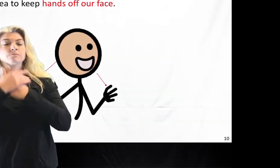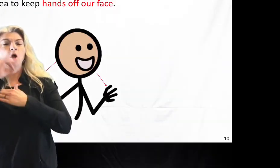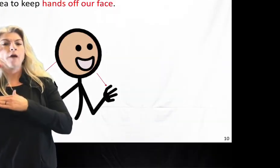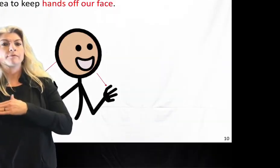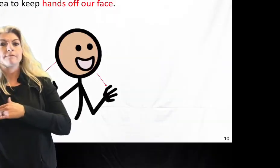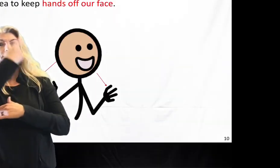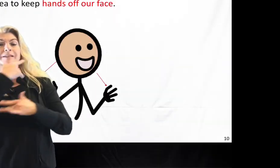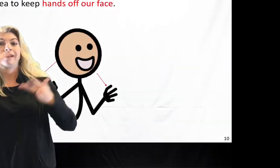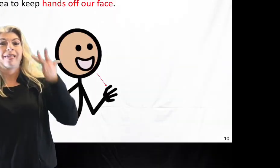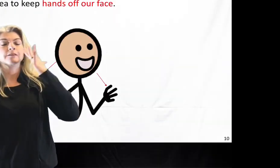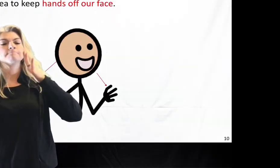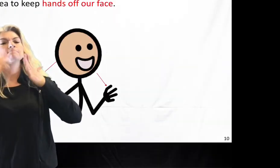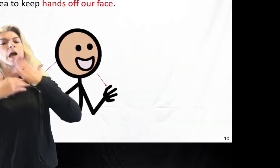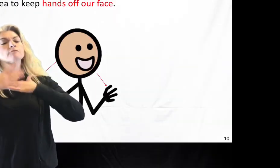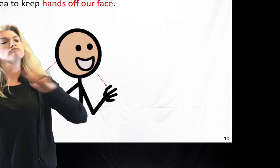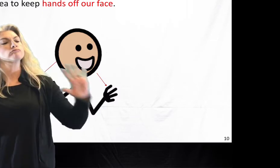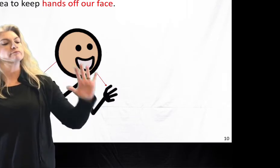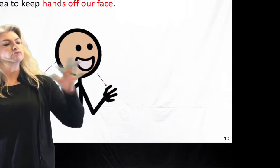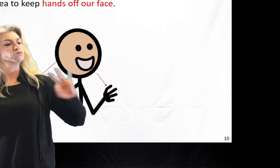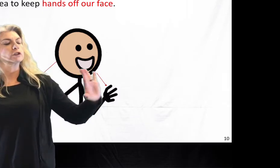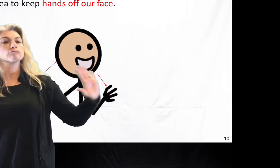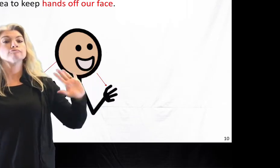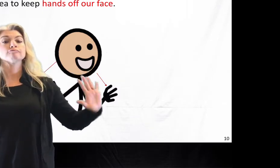good idea to keep hands off our face.